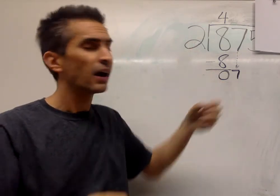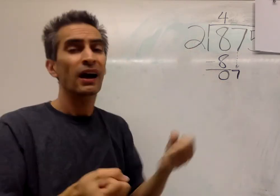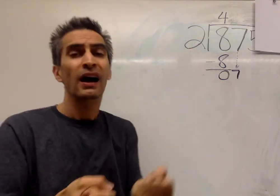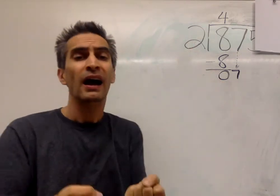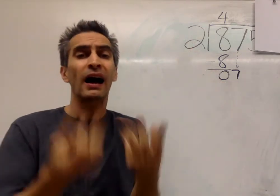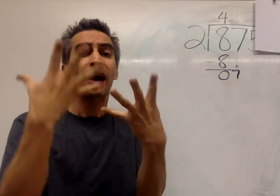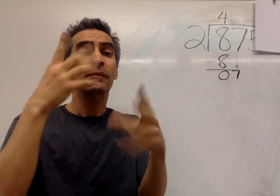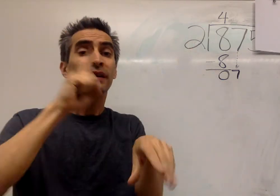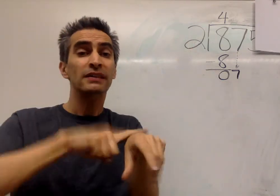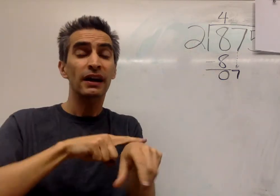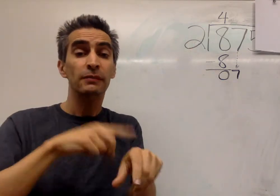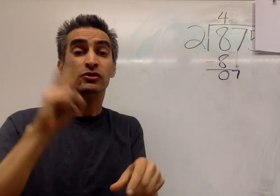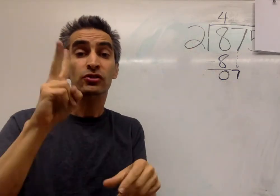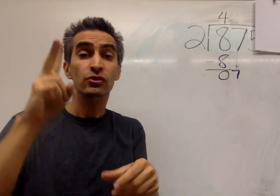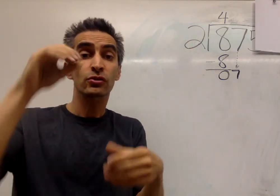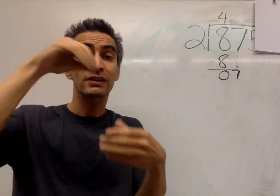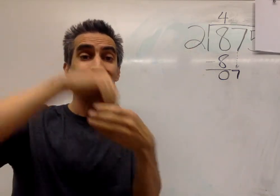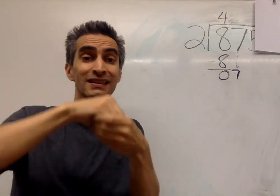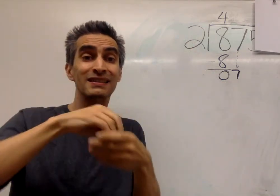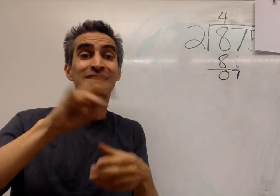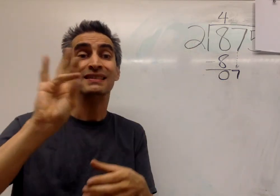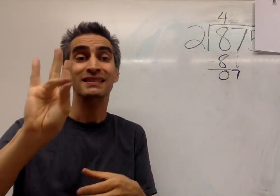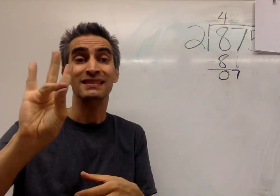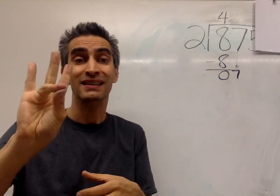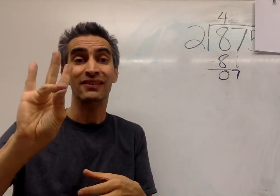how many times does two go into seven?